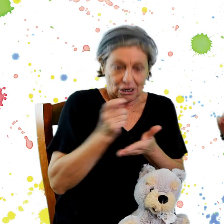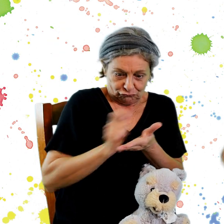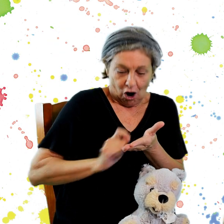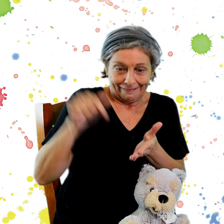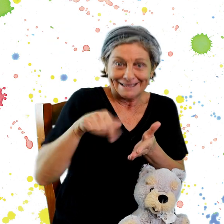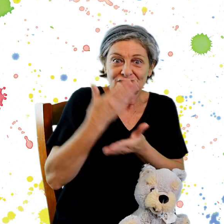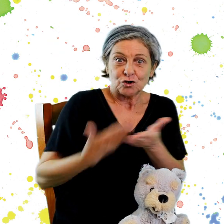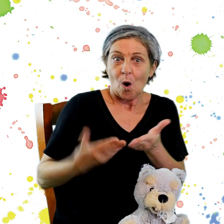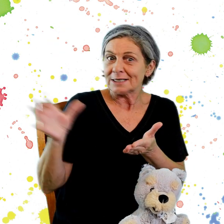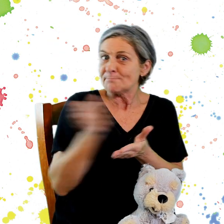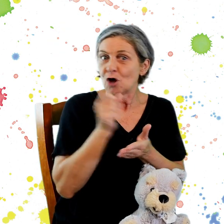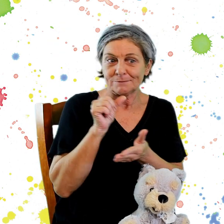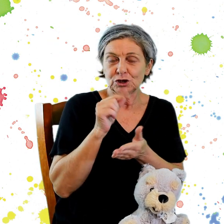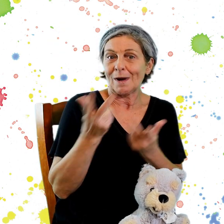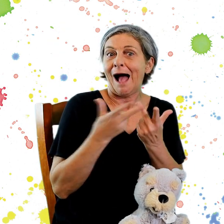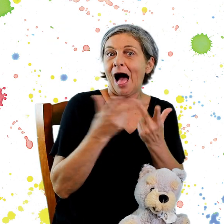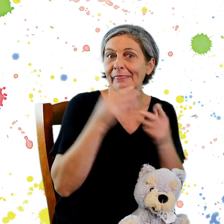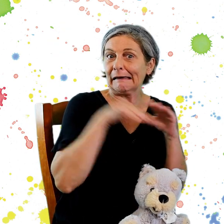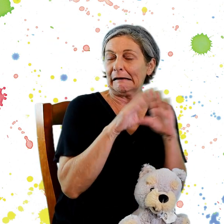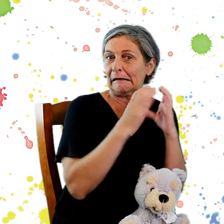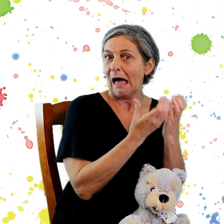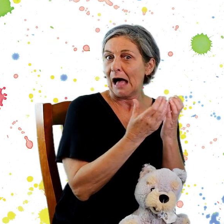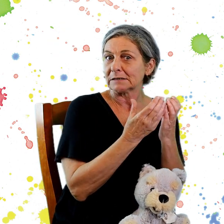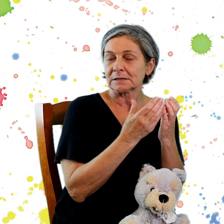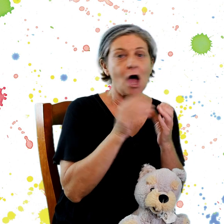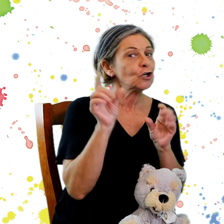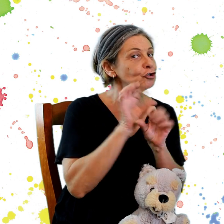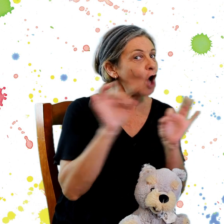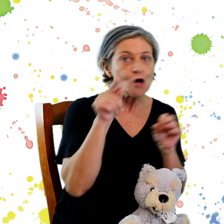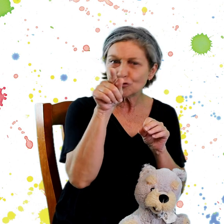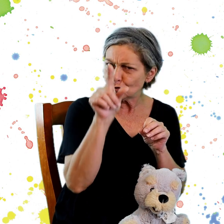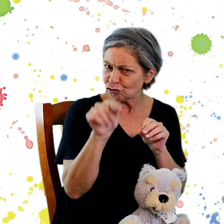doing something else in class. Don't you do that, boys and girls, but that's where this story came from.